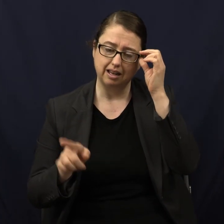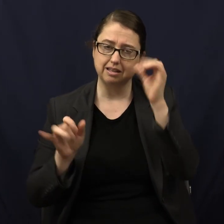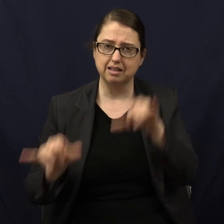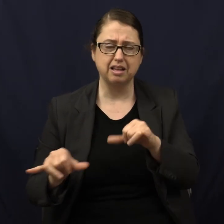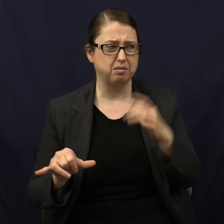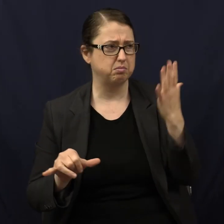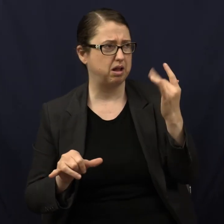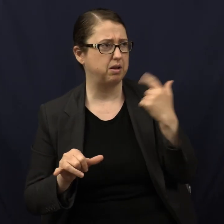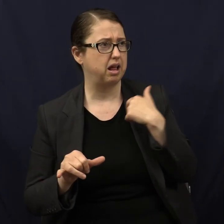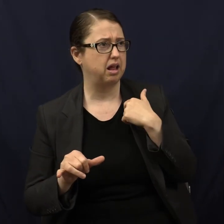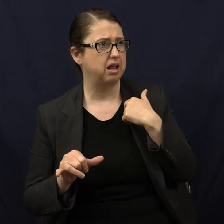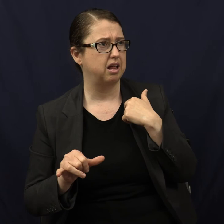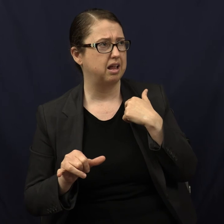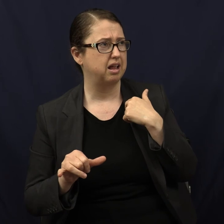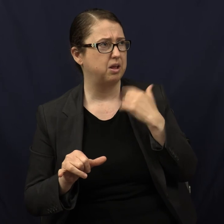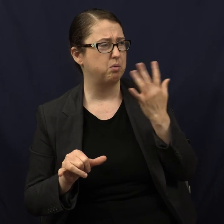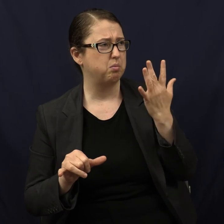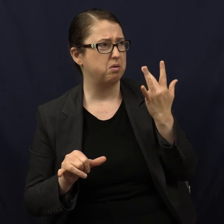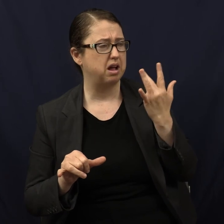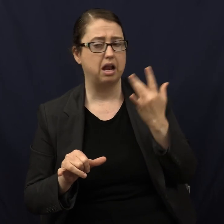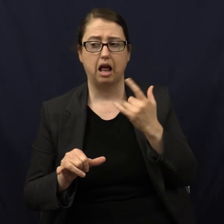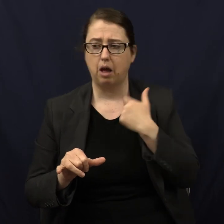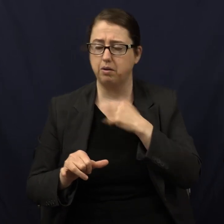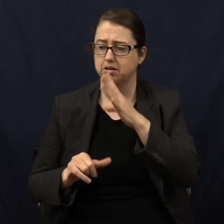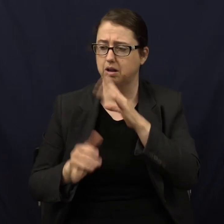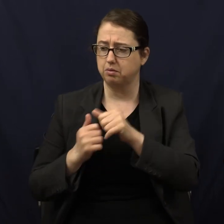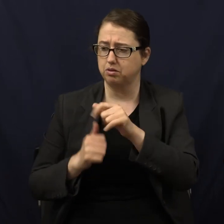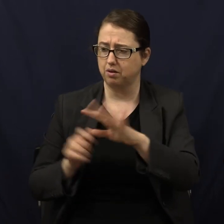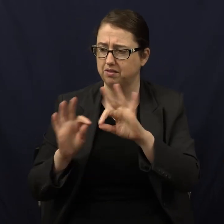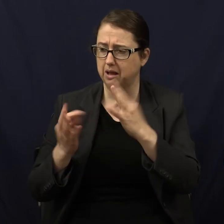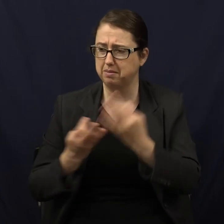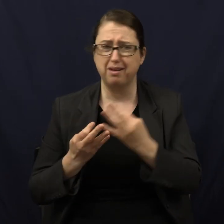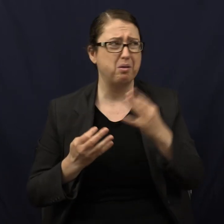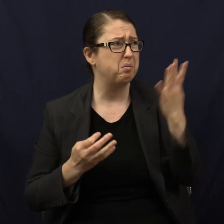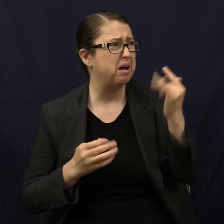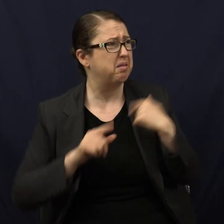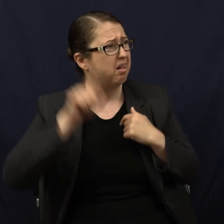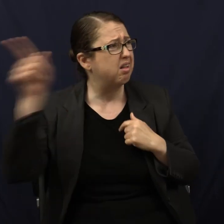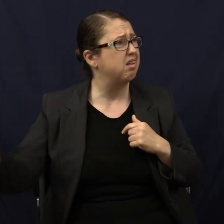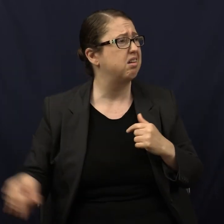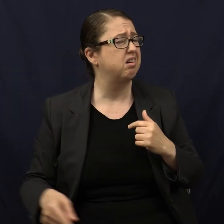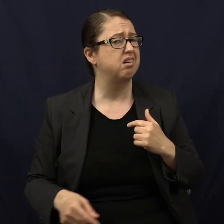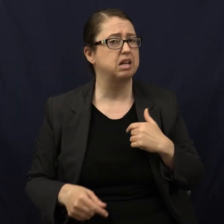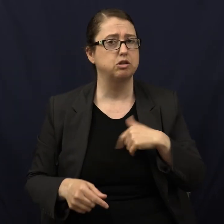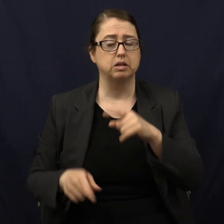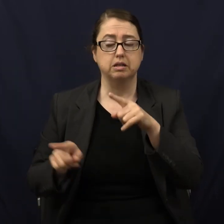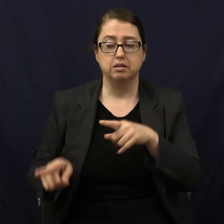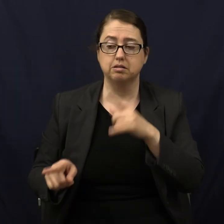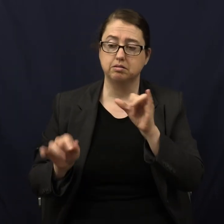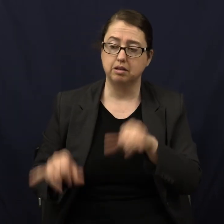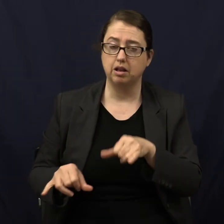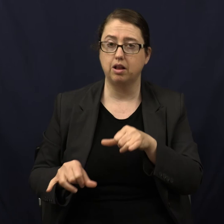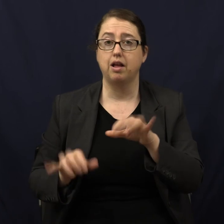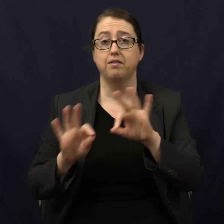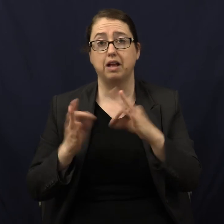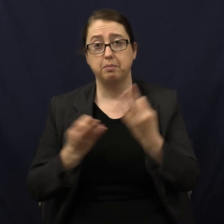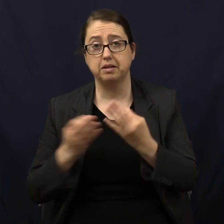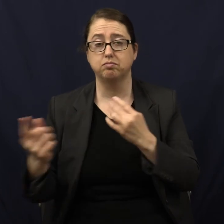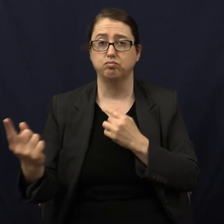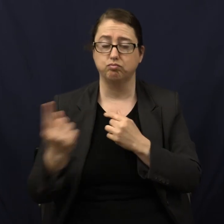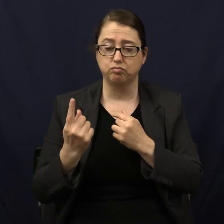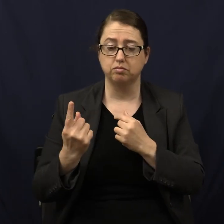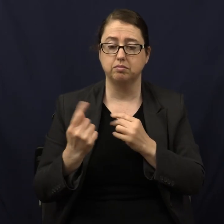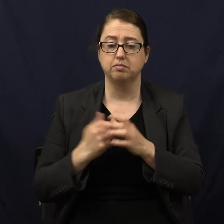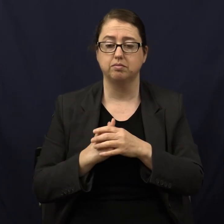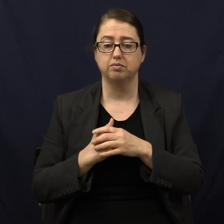to stay here. Why? I want to talk to your family. Why? They're four kilometers away. I said, I want to talk to them. So she stayed there. Then our family members showed